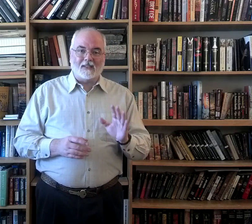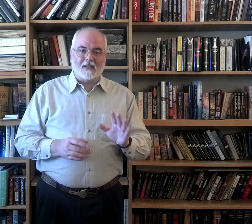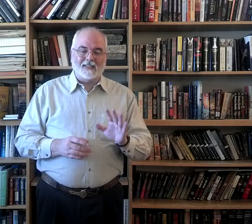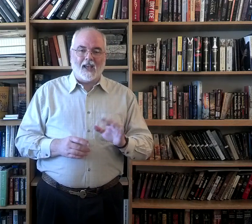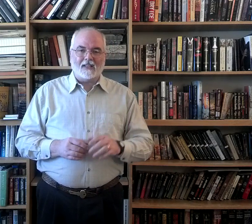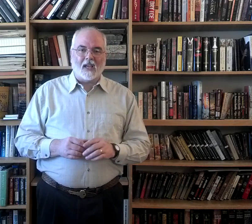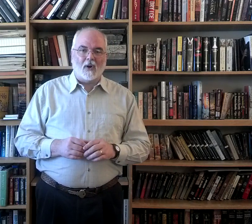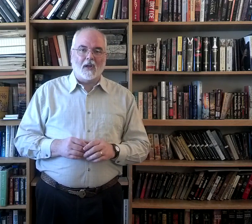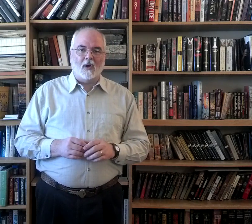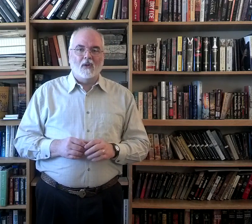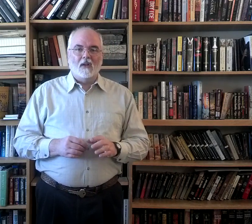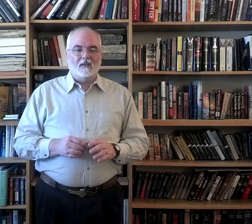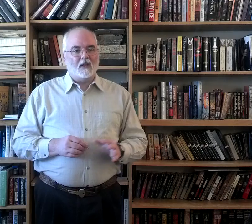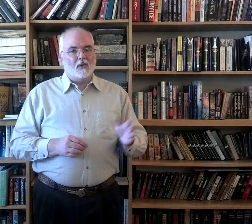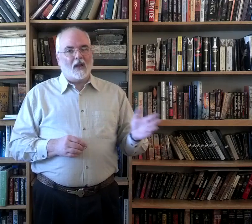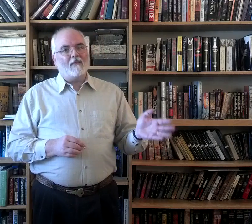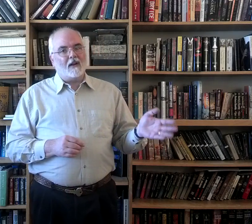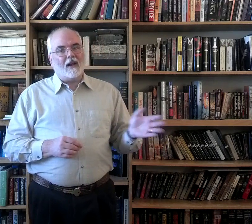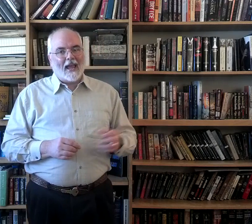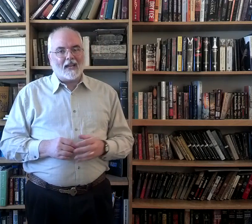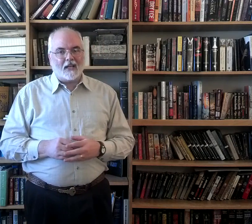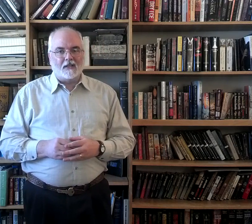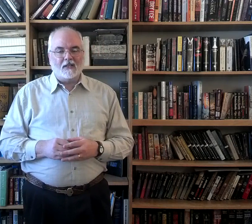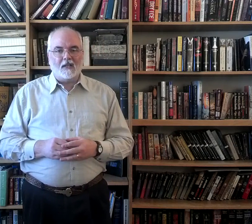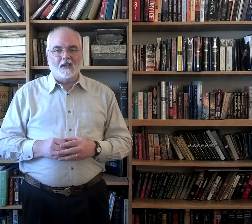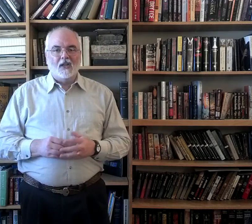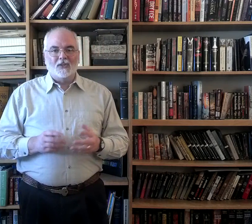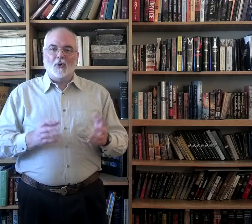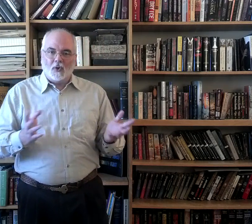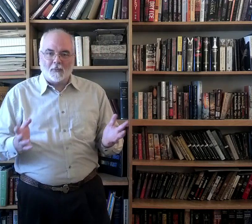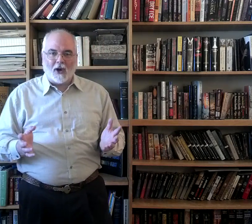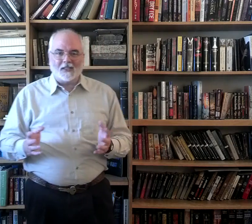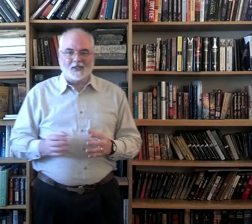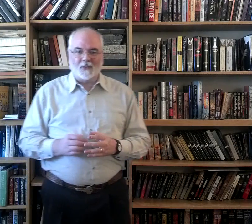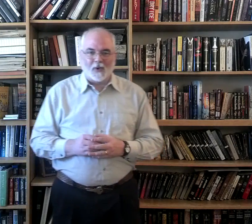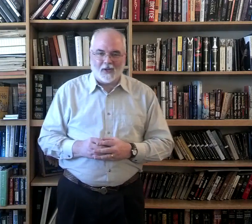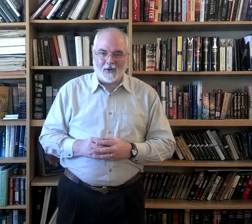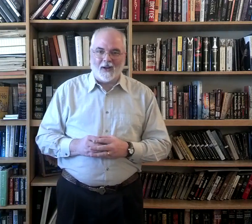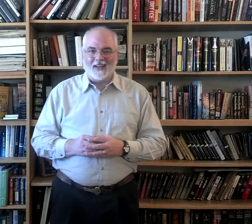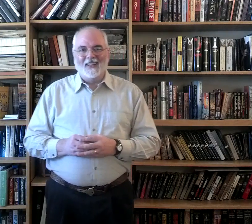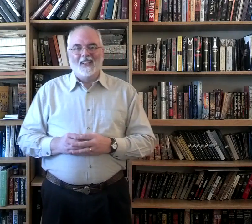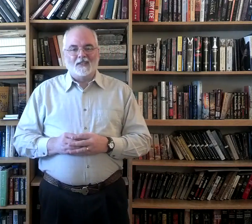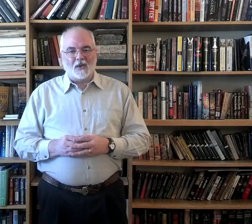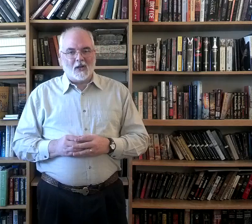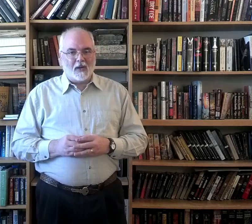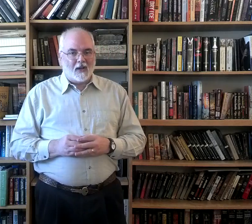exact same audio that you'll have there at LTC. So no surprises for you, alright? So here we go.